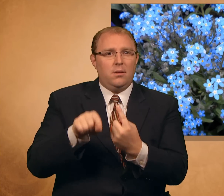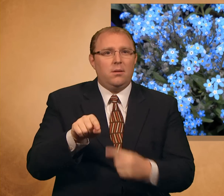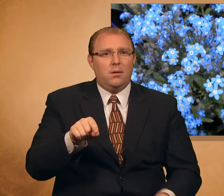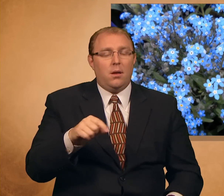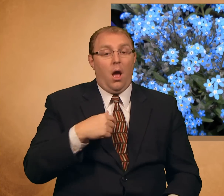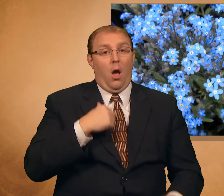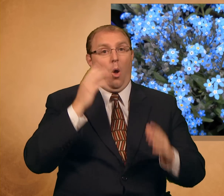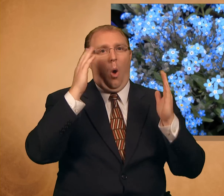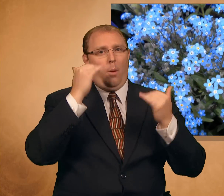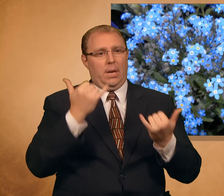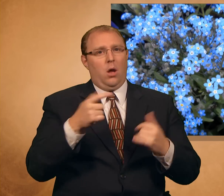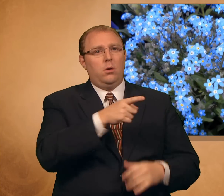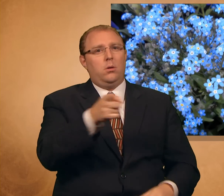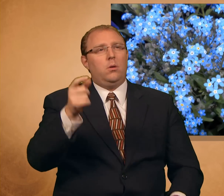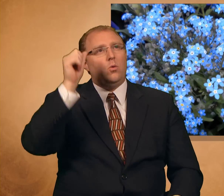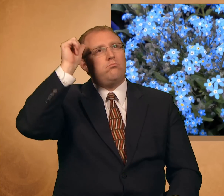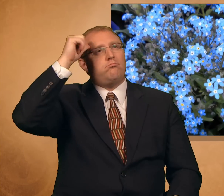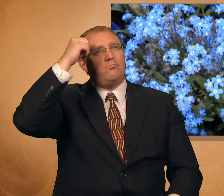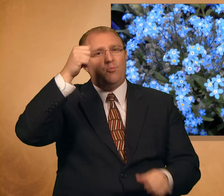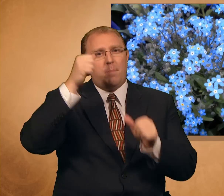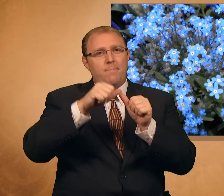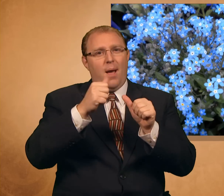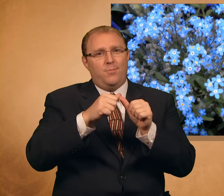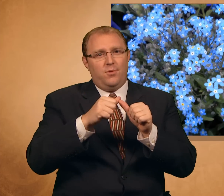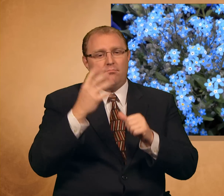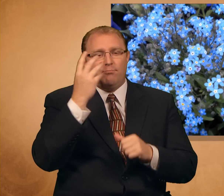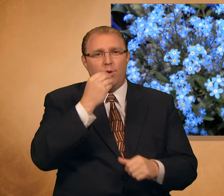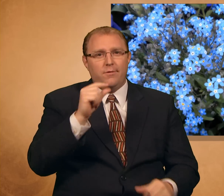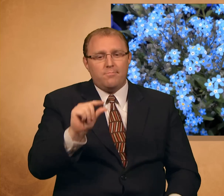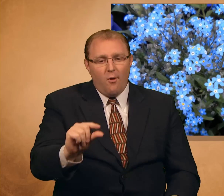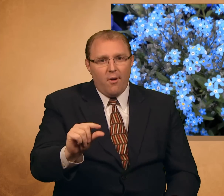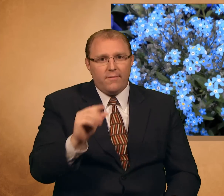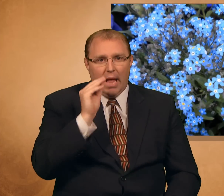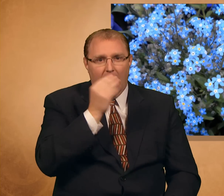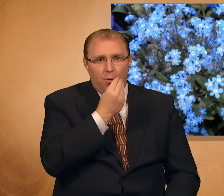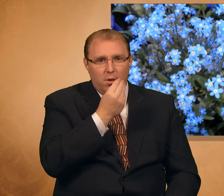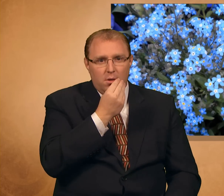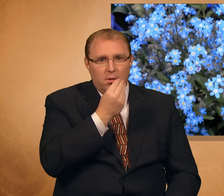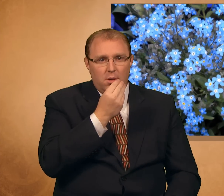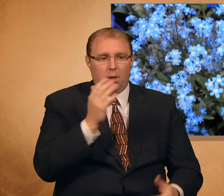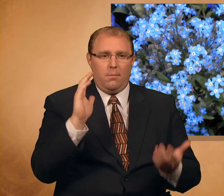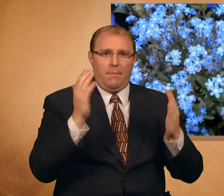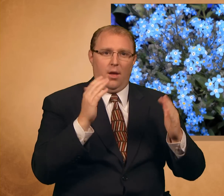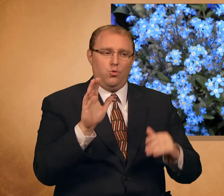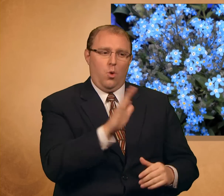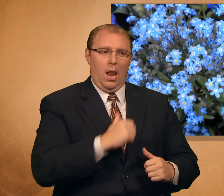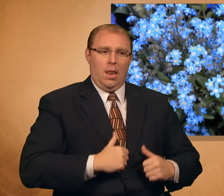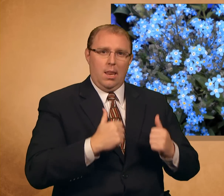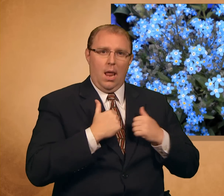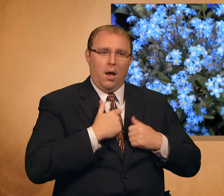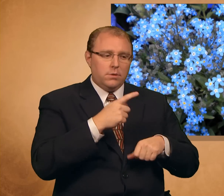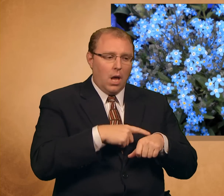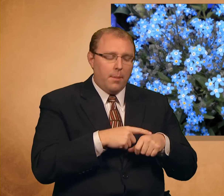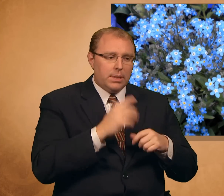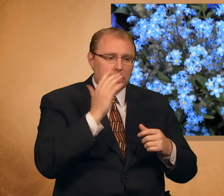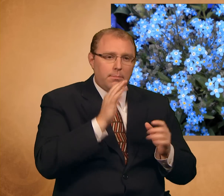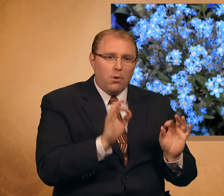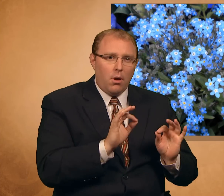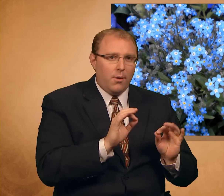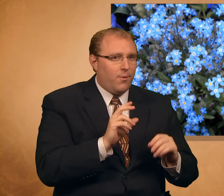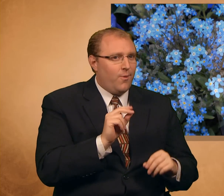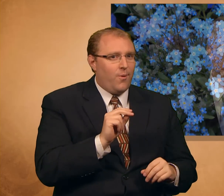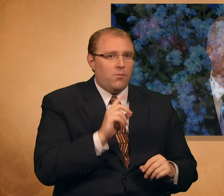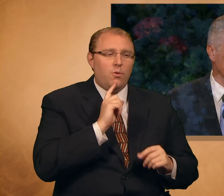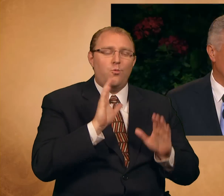hope it will be a symbol of the little things that make your lives joyful and sweet.